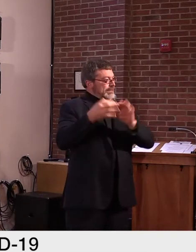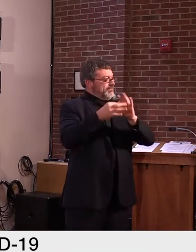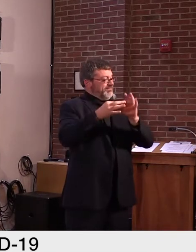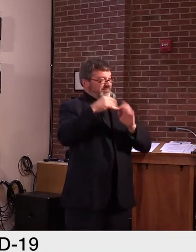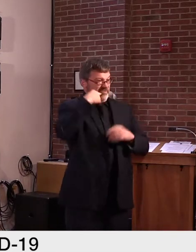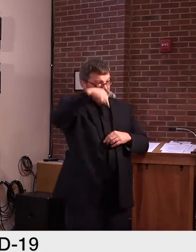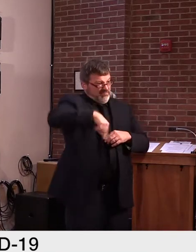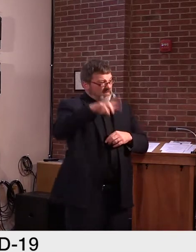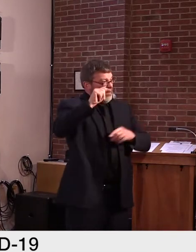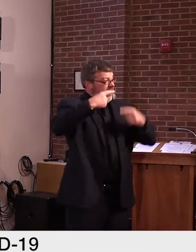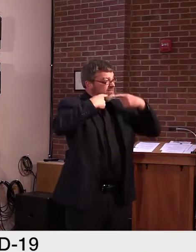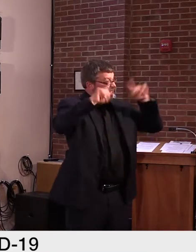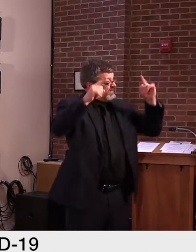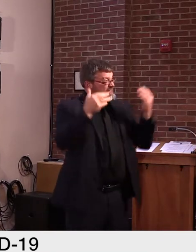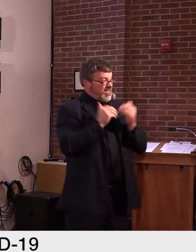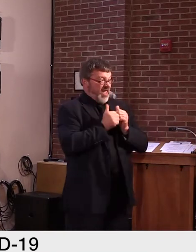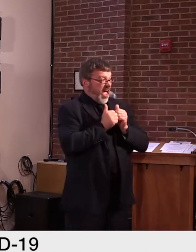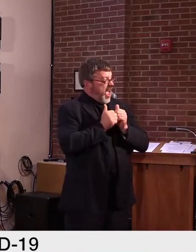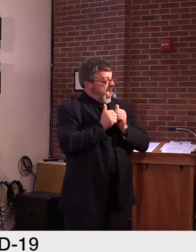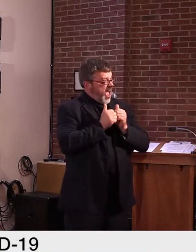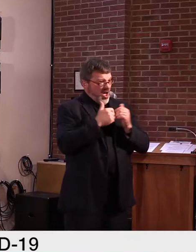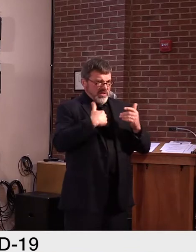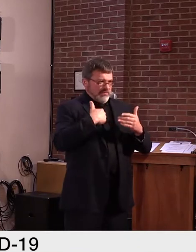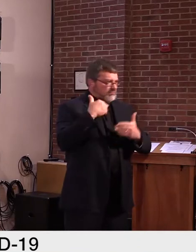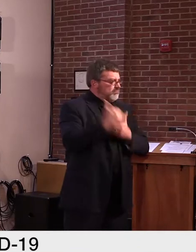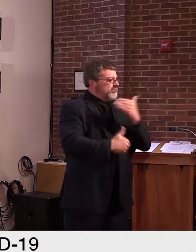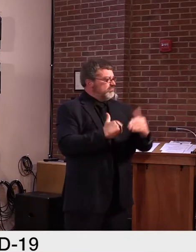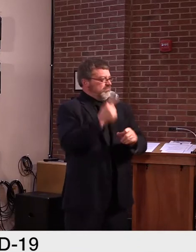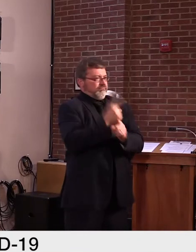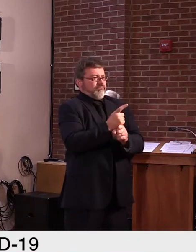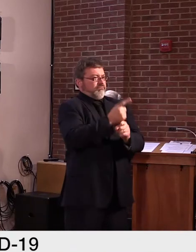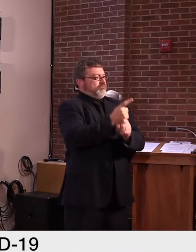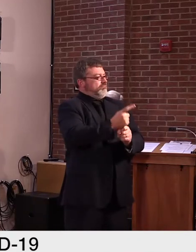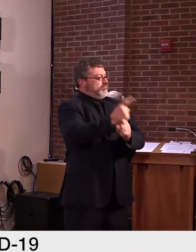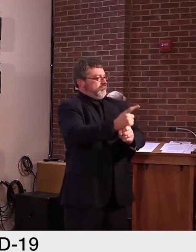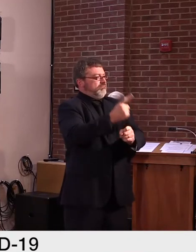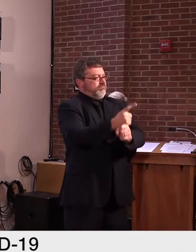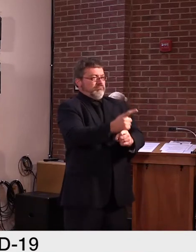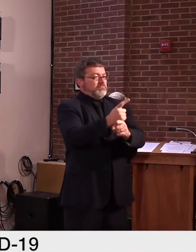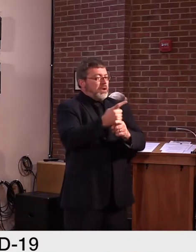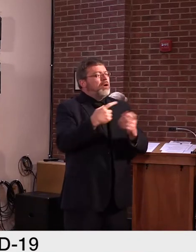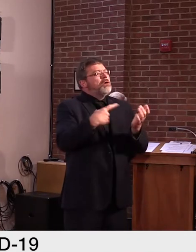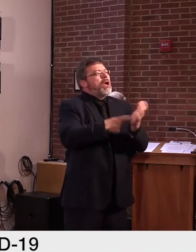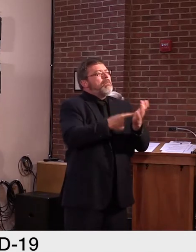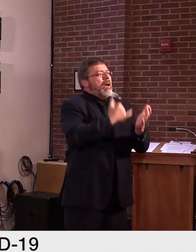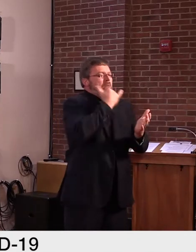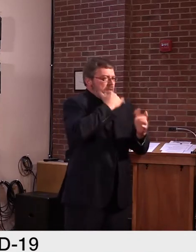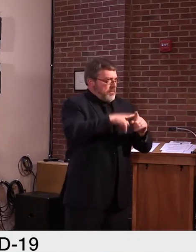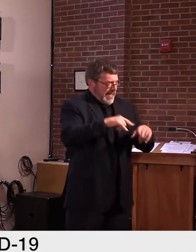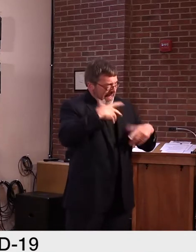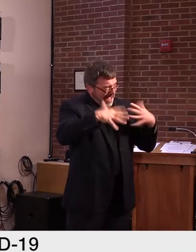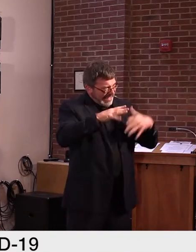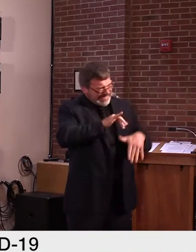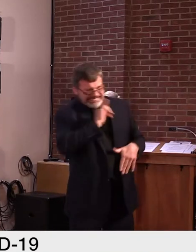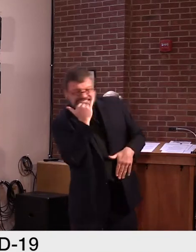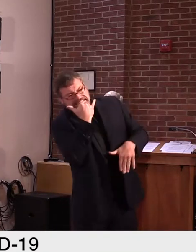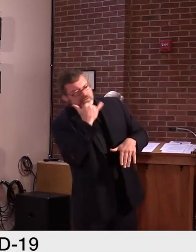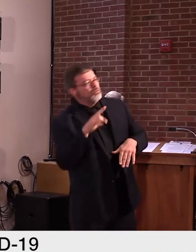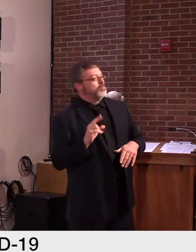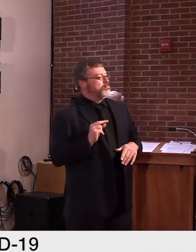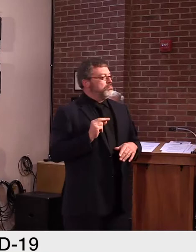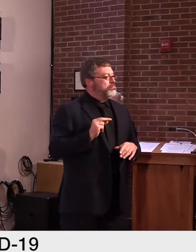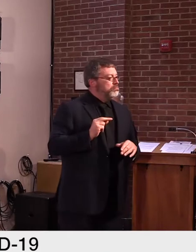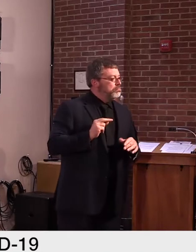been a matter of what we did or did not do correctly. And I agree when he said that, from the numbers he's seen,